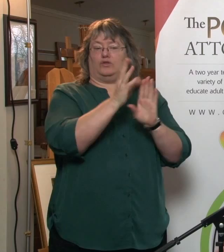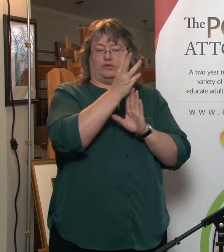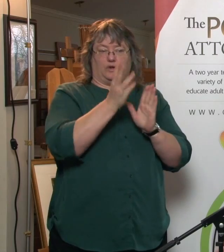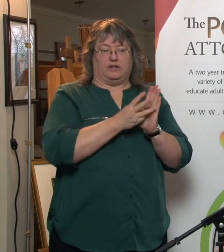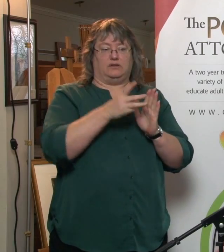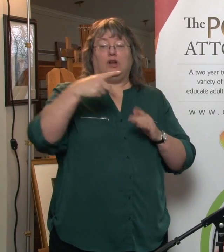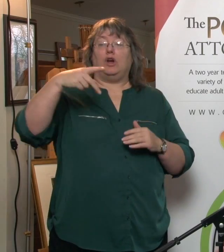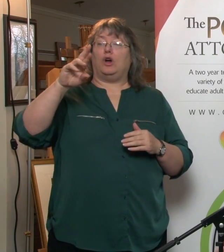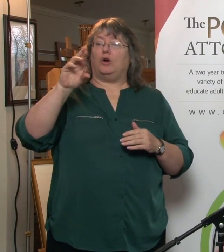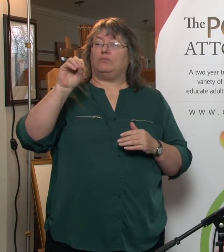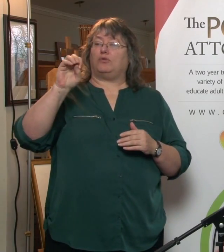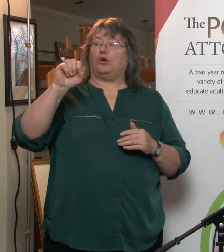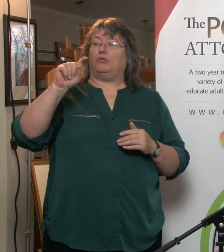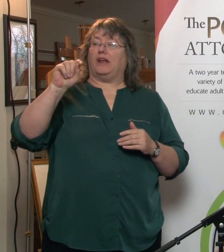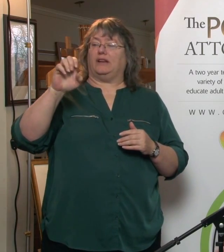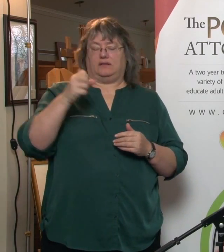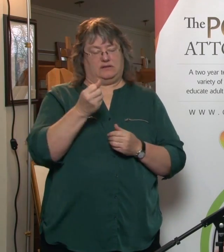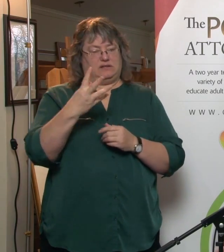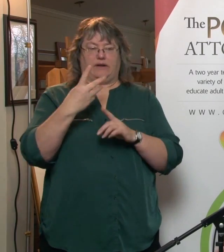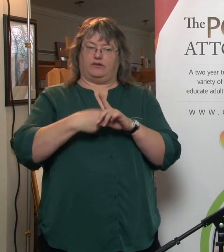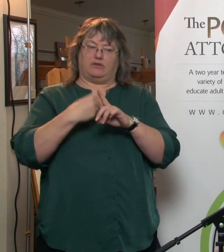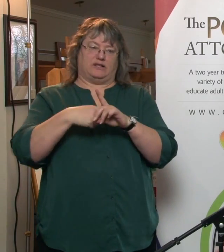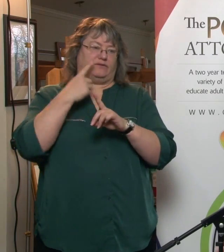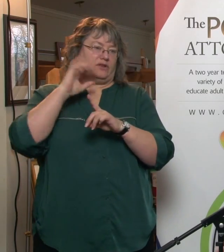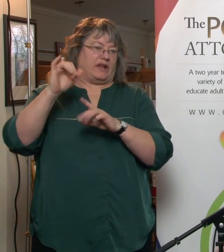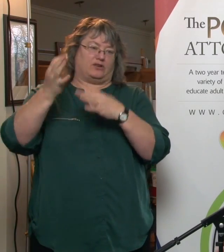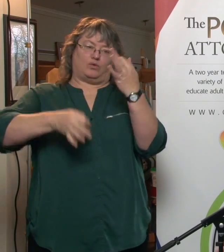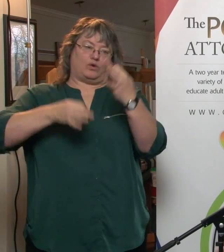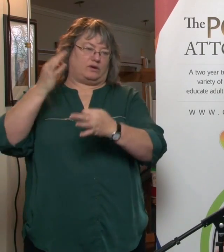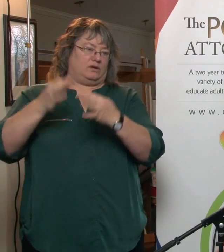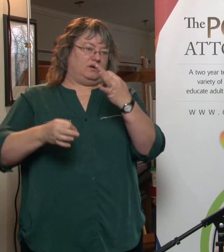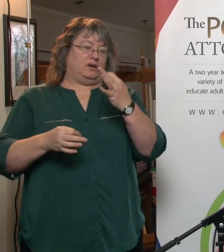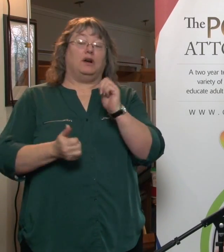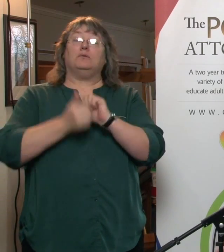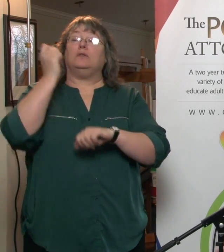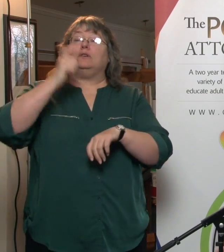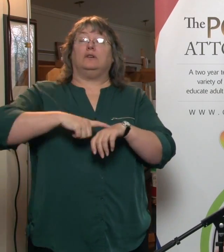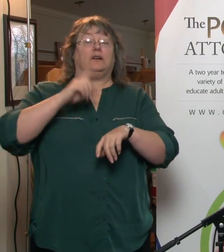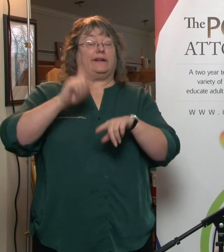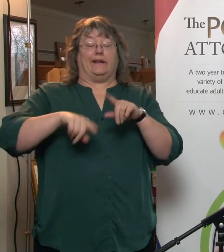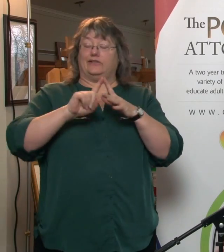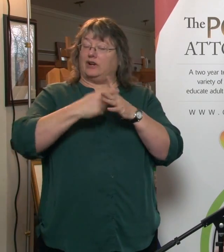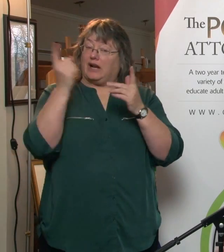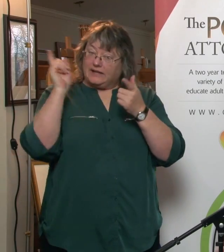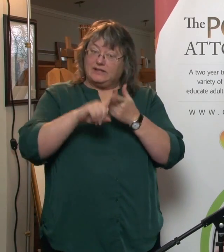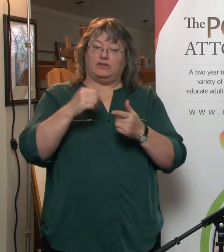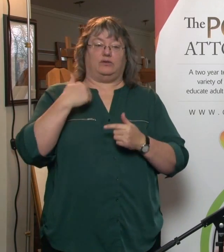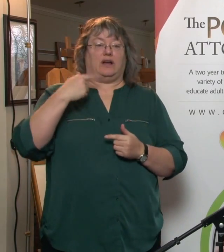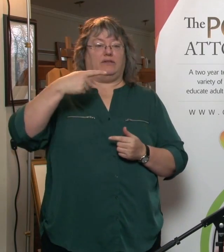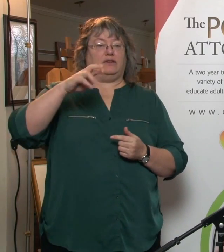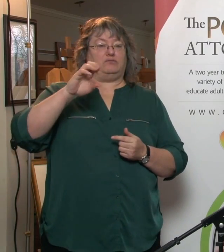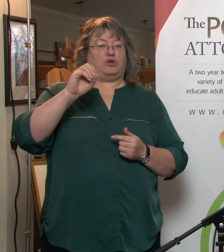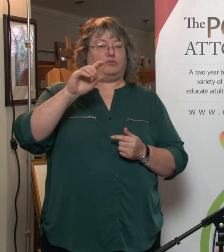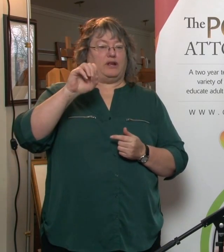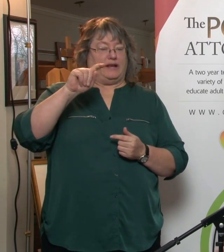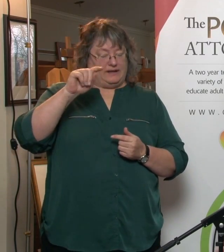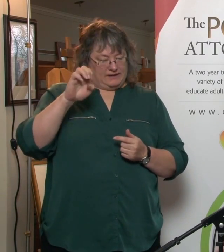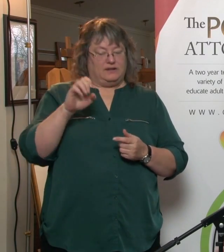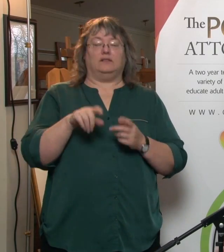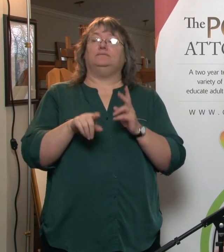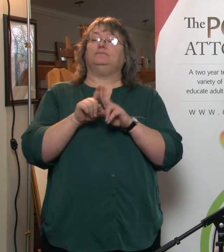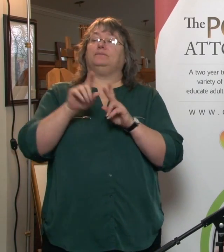probate process is going to take several months. And in most estates, you can't begin acting until you have that. You're going to want to get clearance from Canada